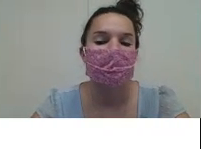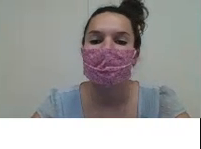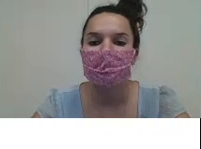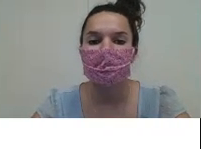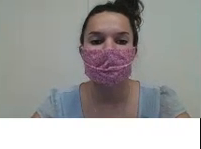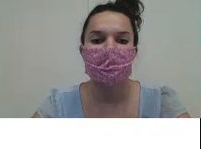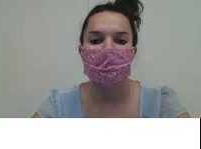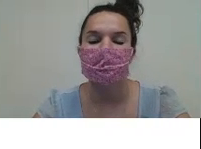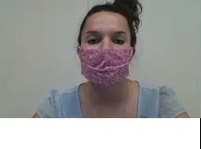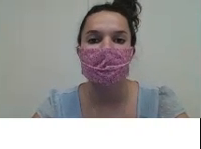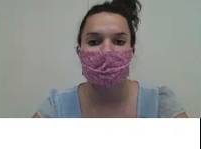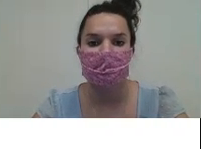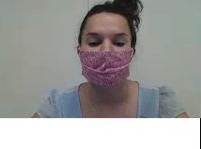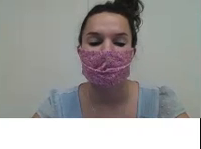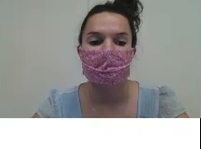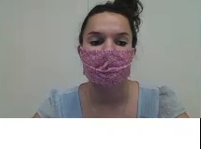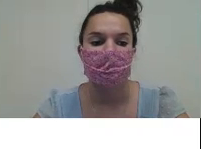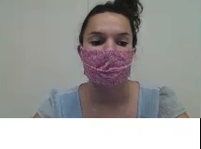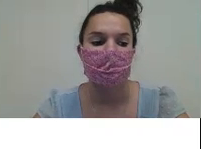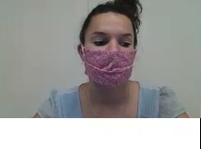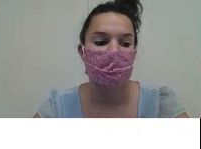Good. And why do you think it's called a five frame?